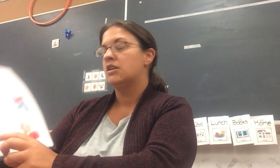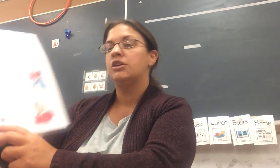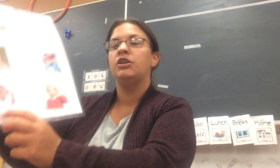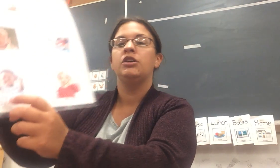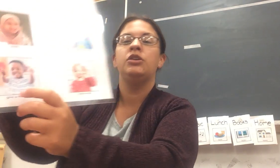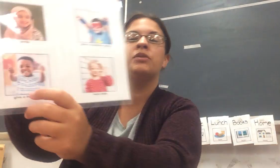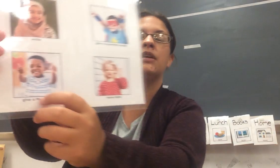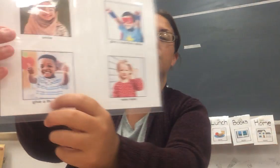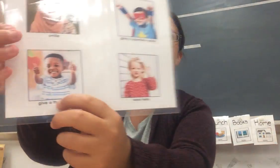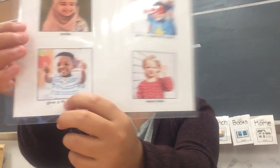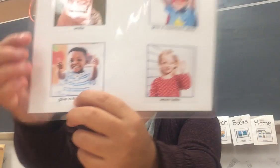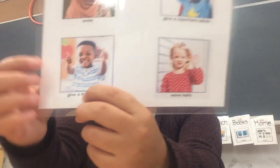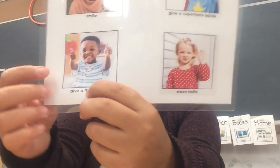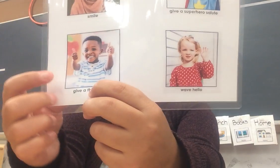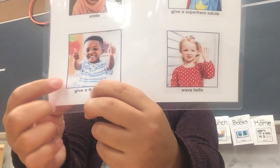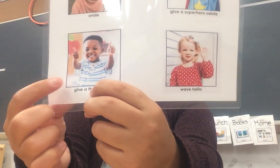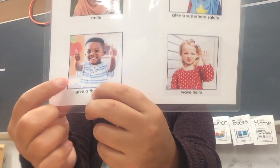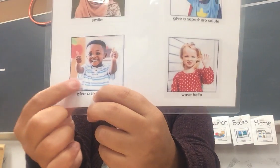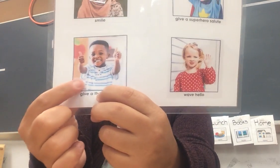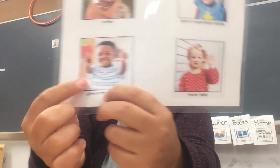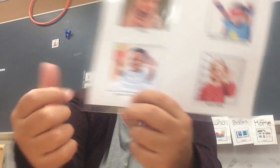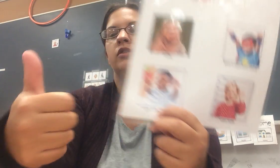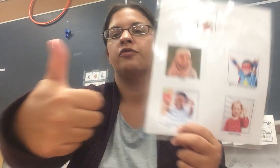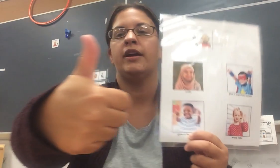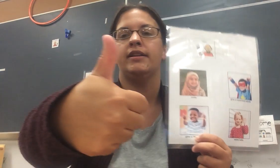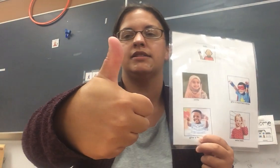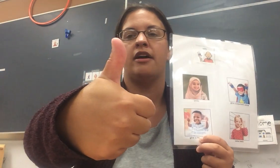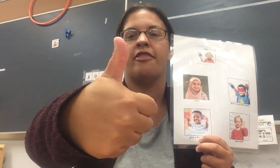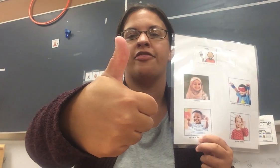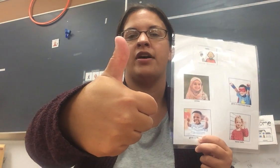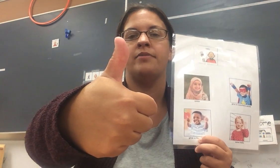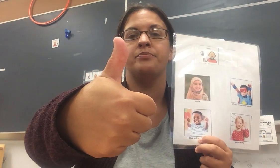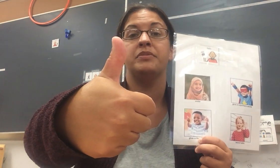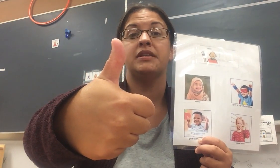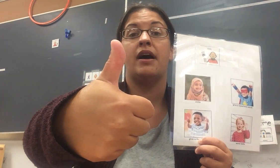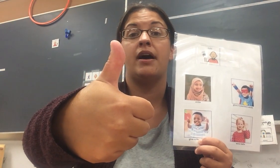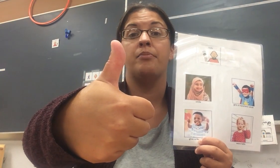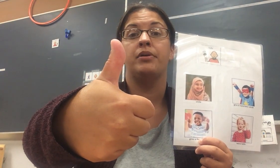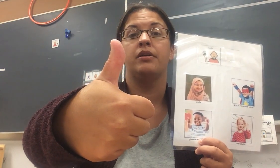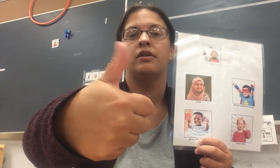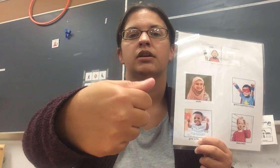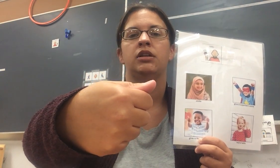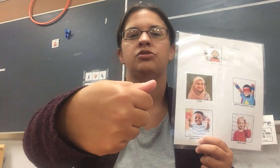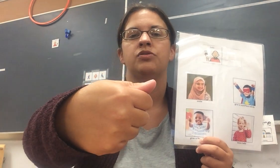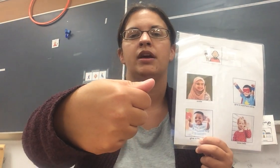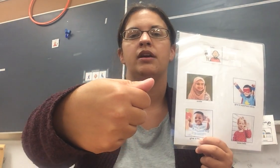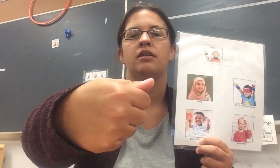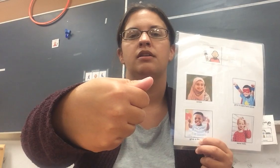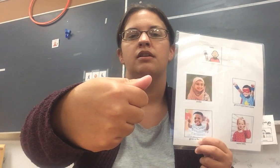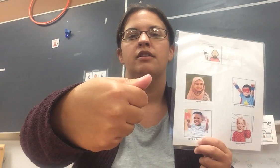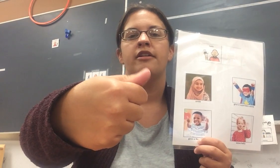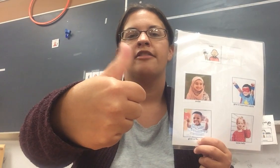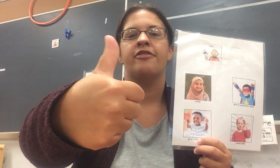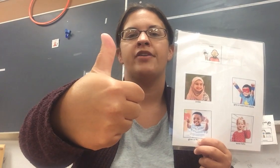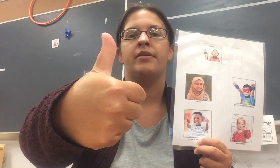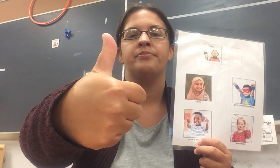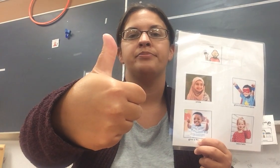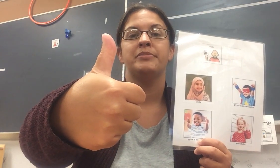So, you can give this one's a tricky one. You can give your friends a thumbs up. Can you do that? Thumbs